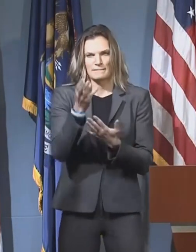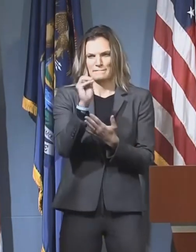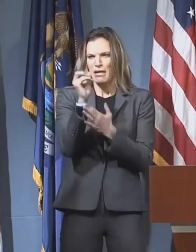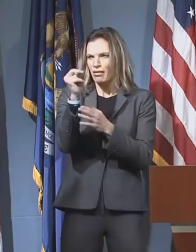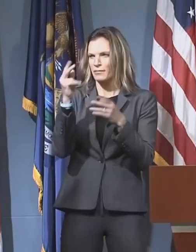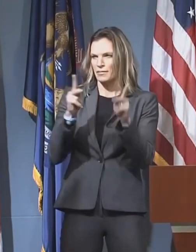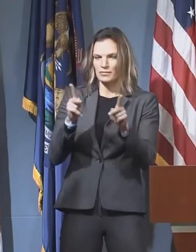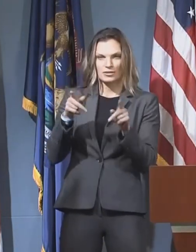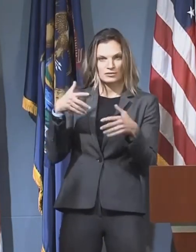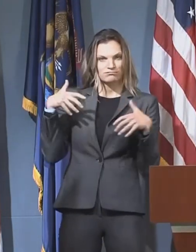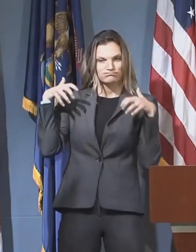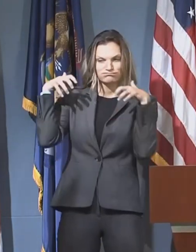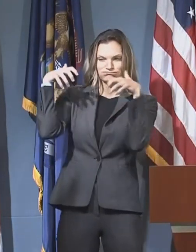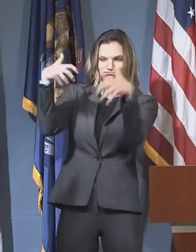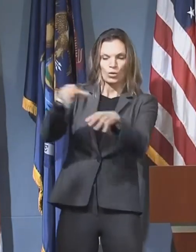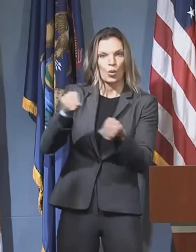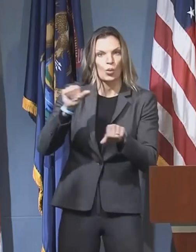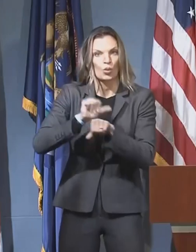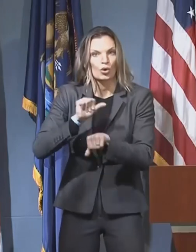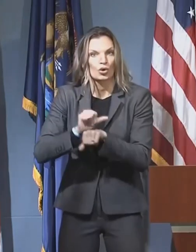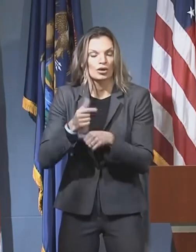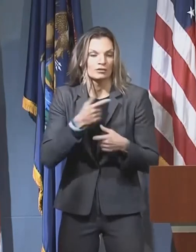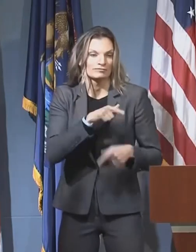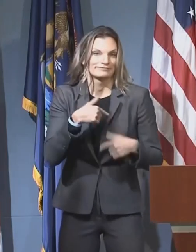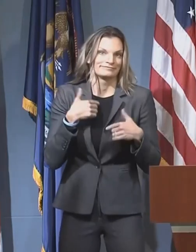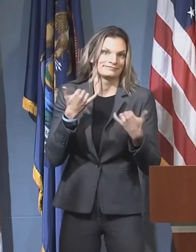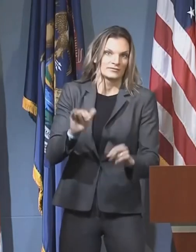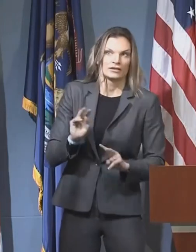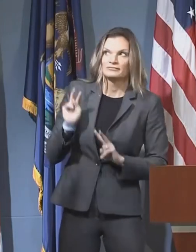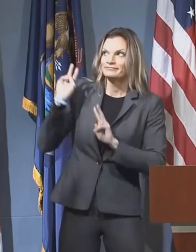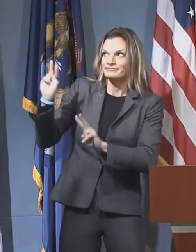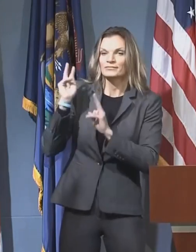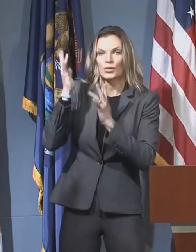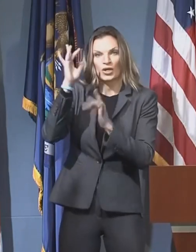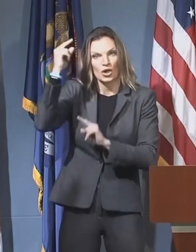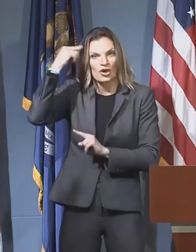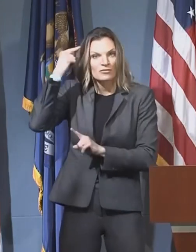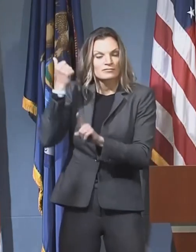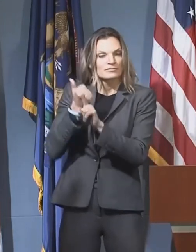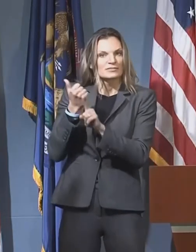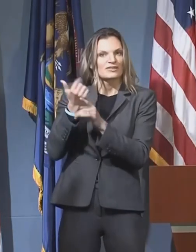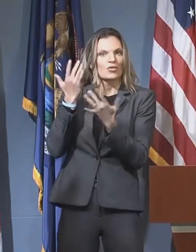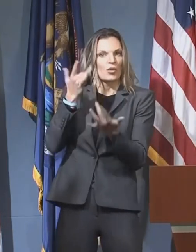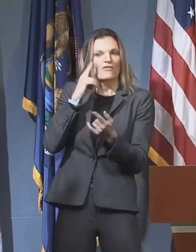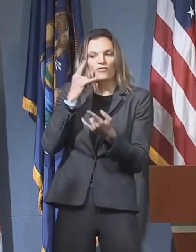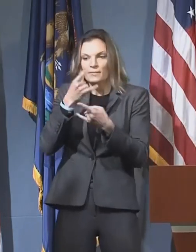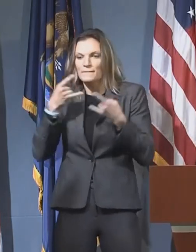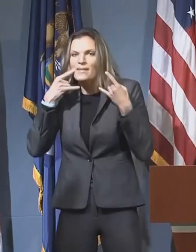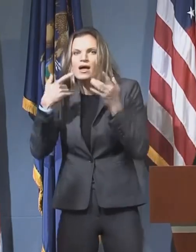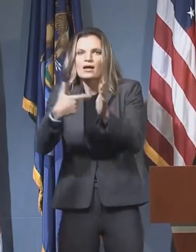and there's still not a national strategy around masking or PPE or testing.